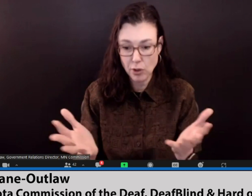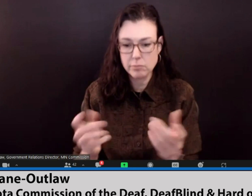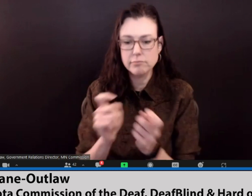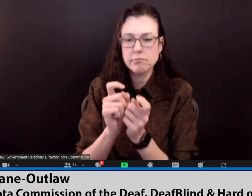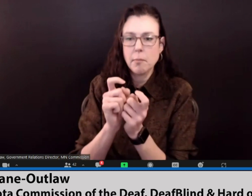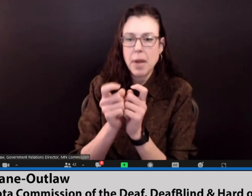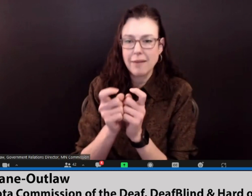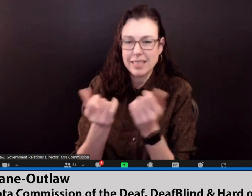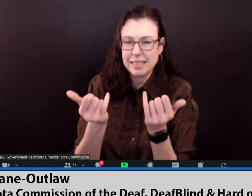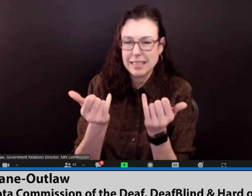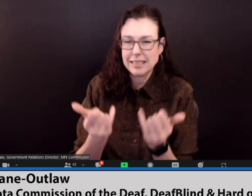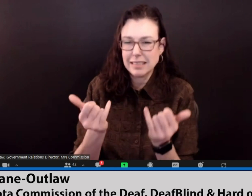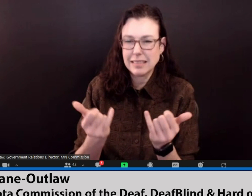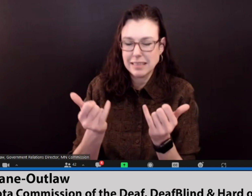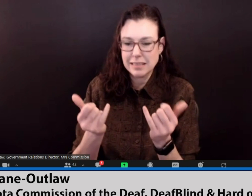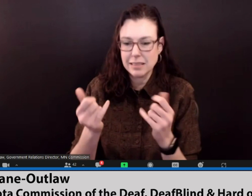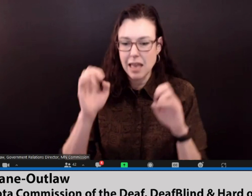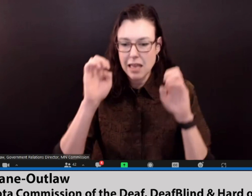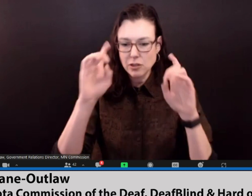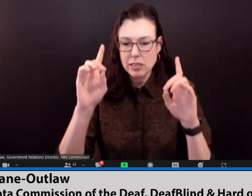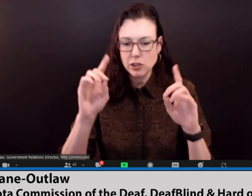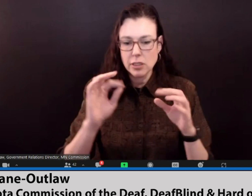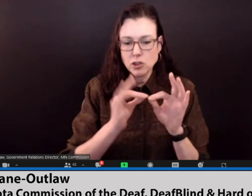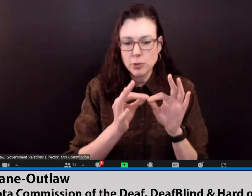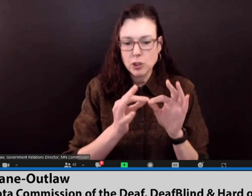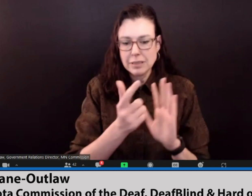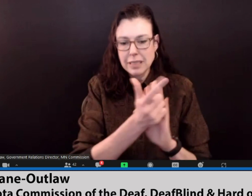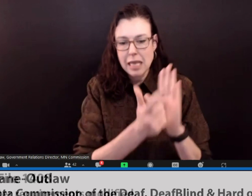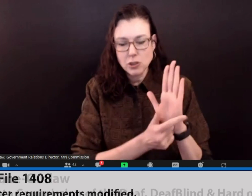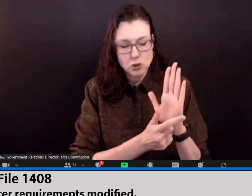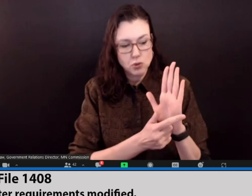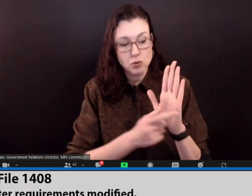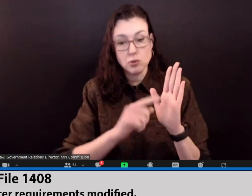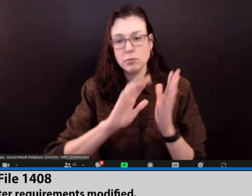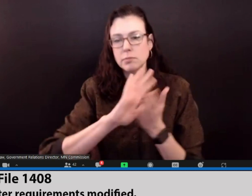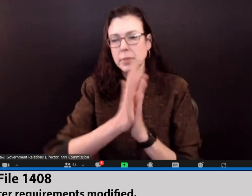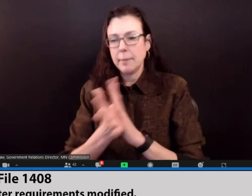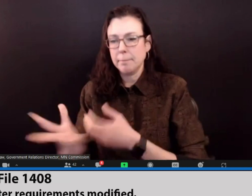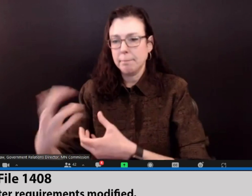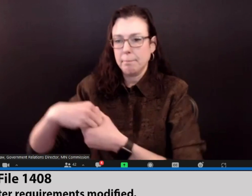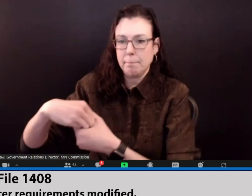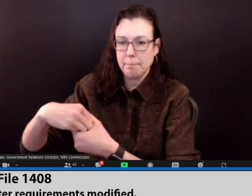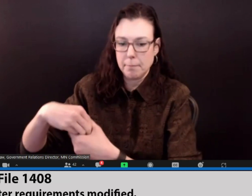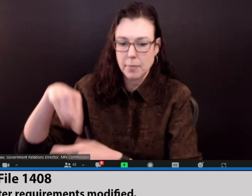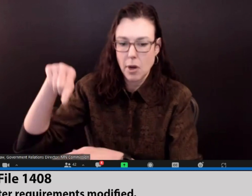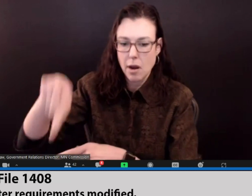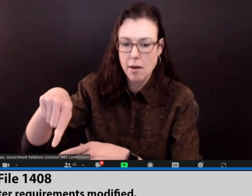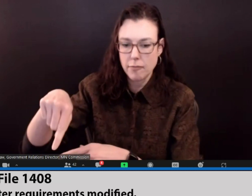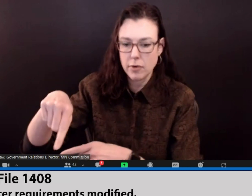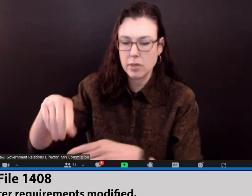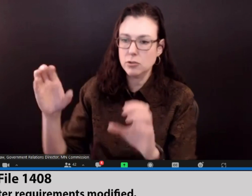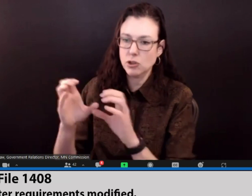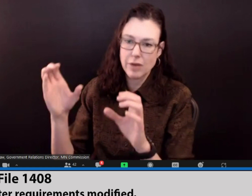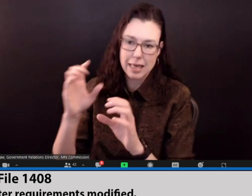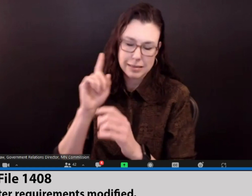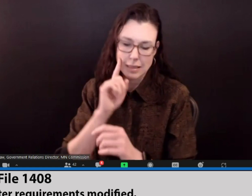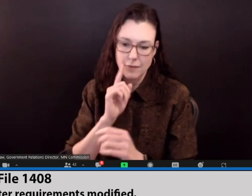simple. Modify existing educational interpreter statutes to be inclusive of